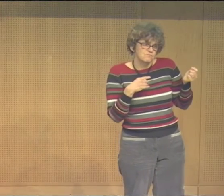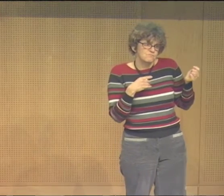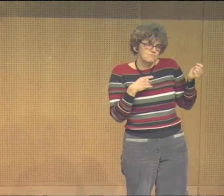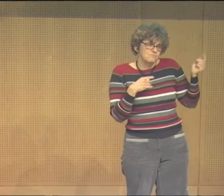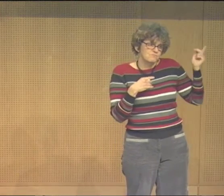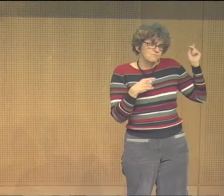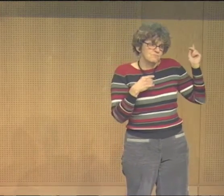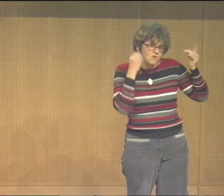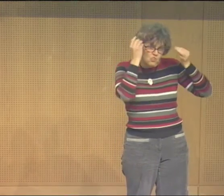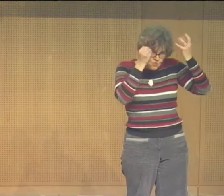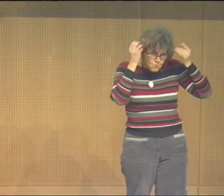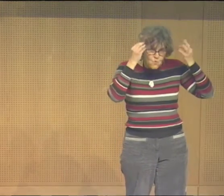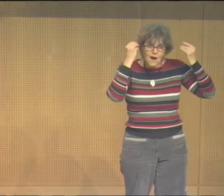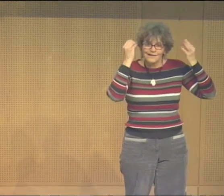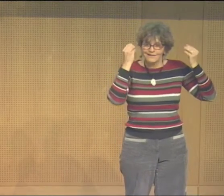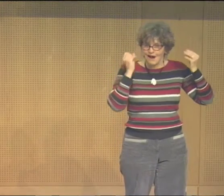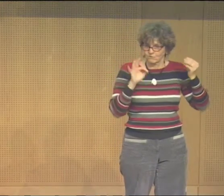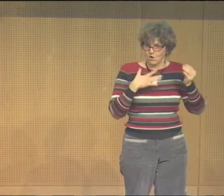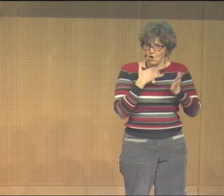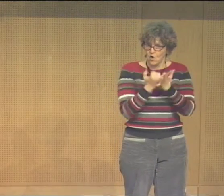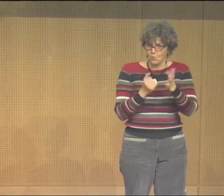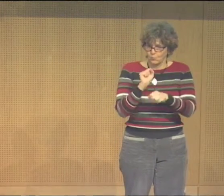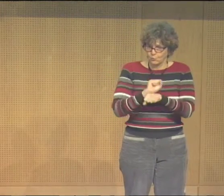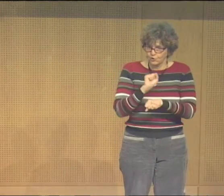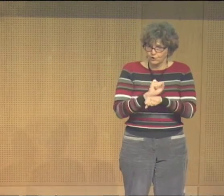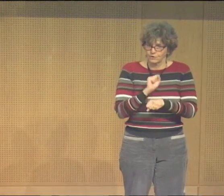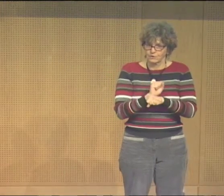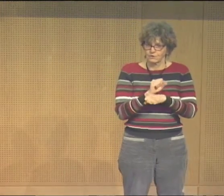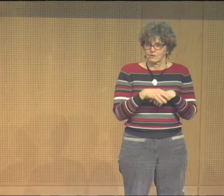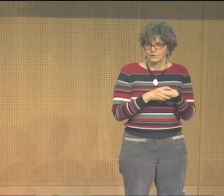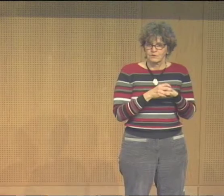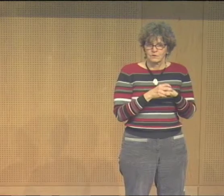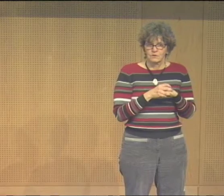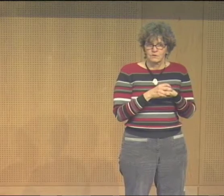proud members of the deaf community and so I thought a lot about